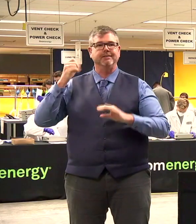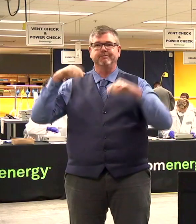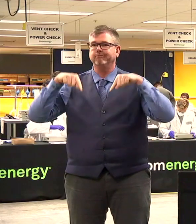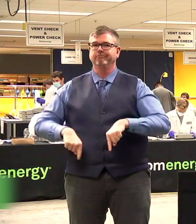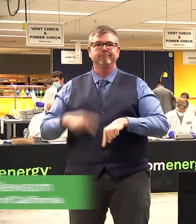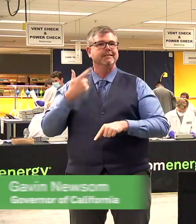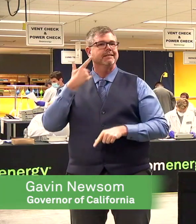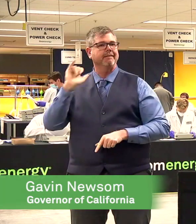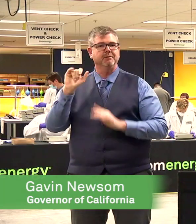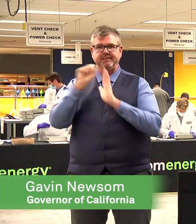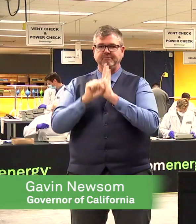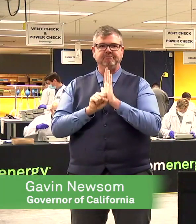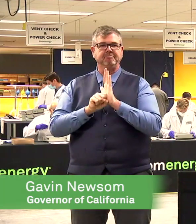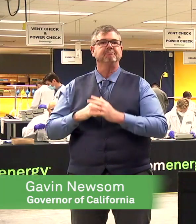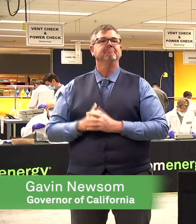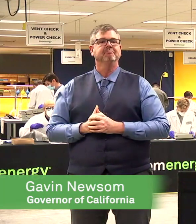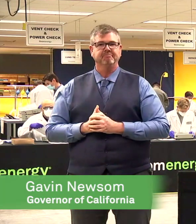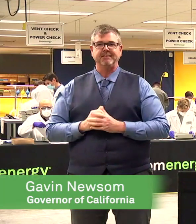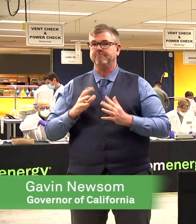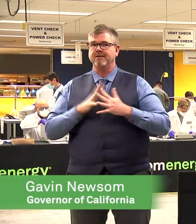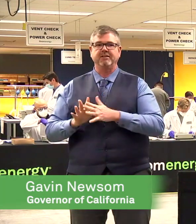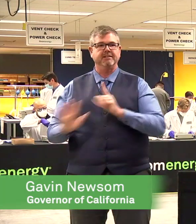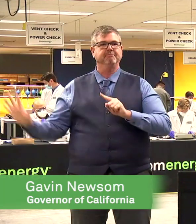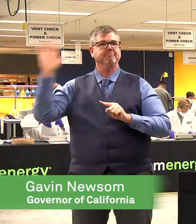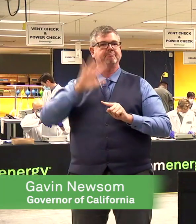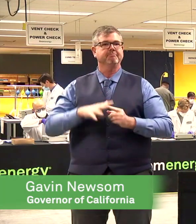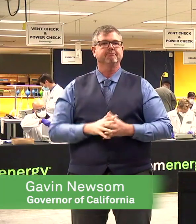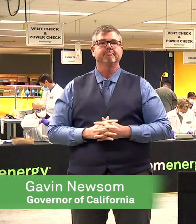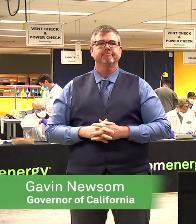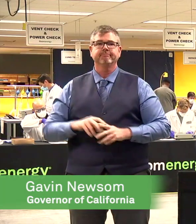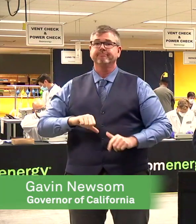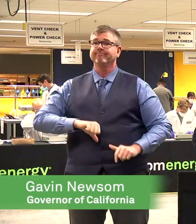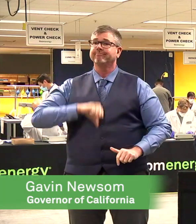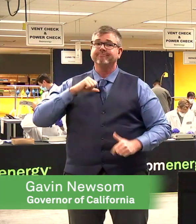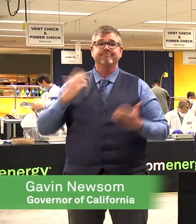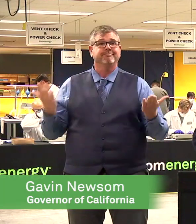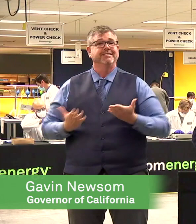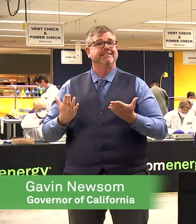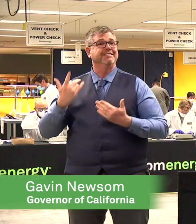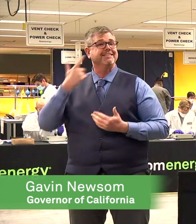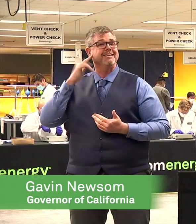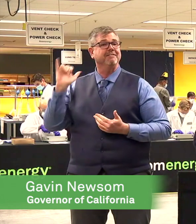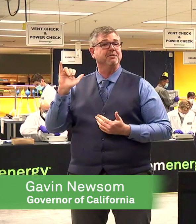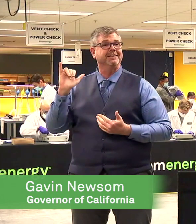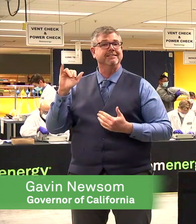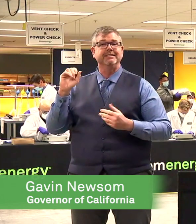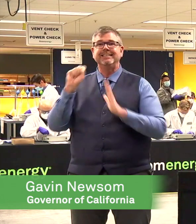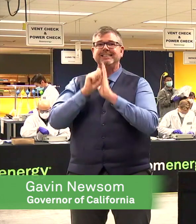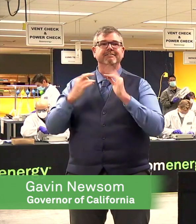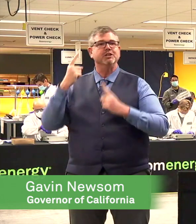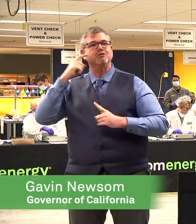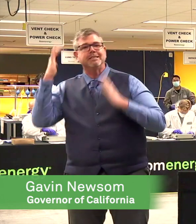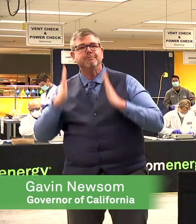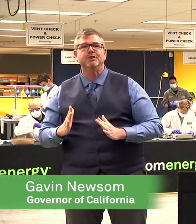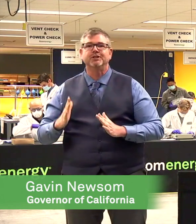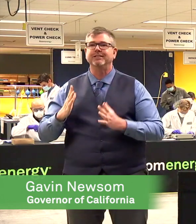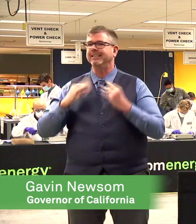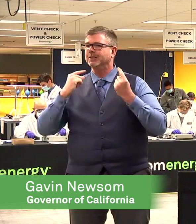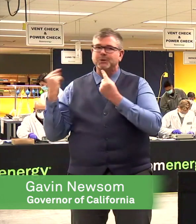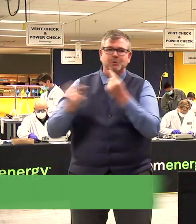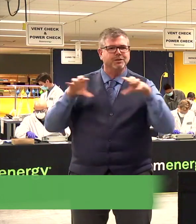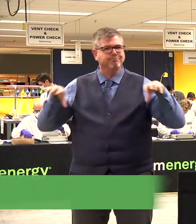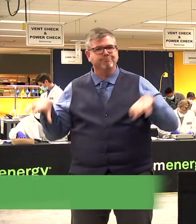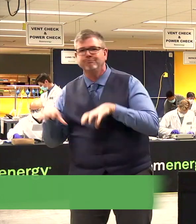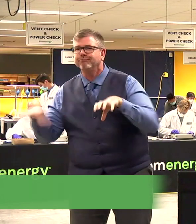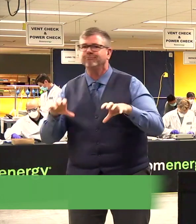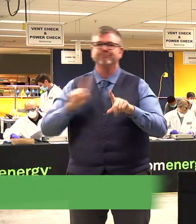We talk with pride in California about being a state of dreamers, of doers, of entrepreneurs, of innovators, a state that